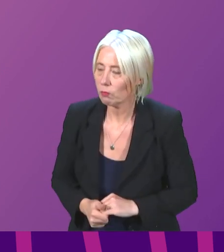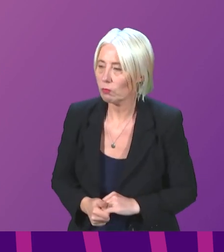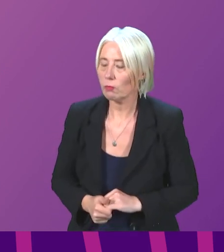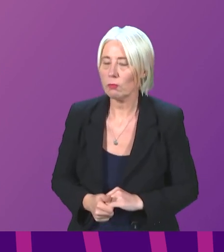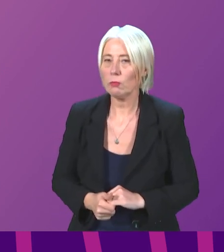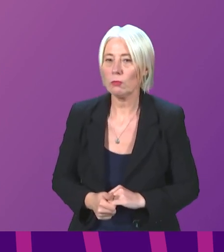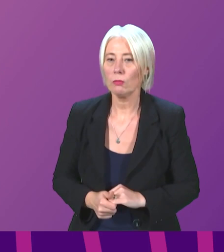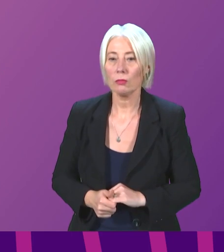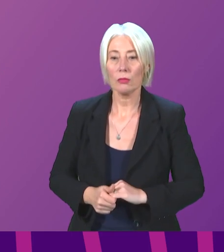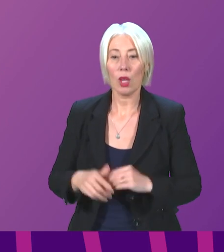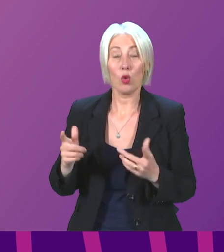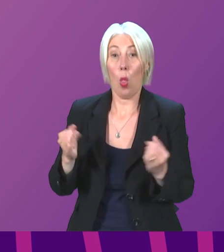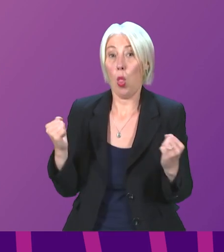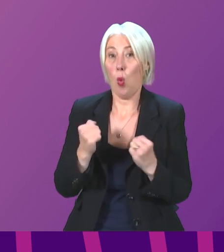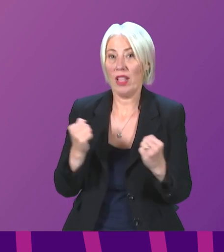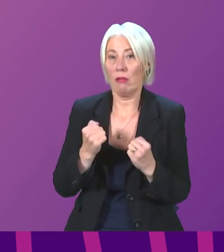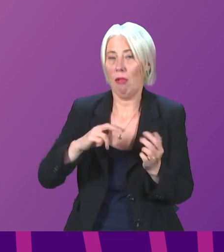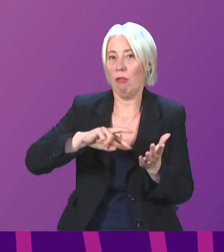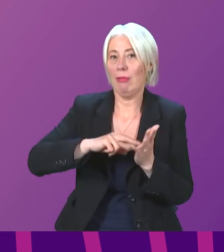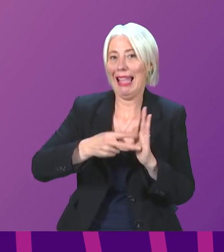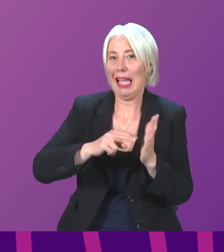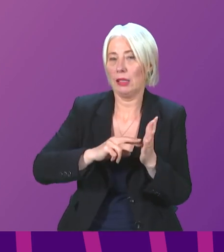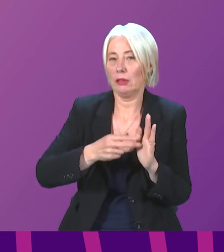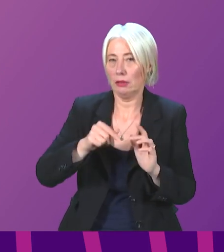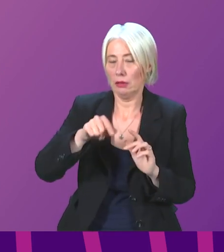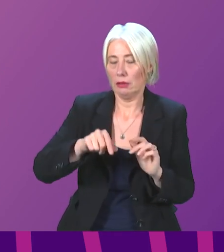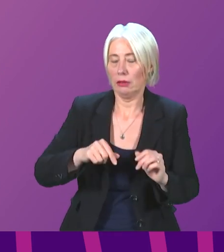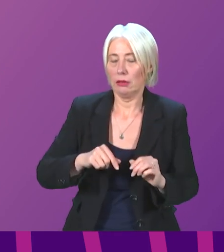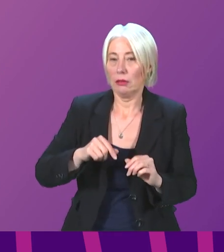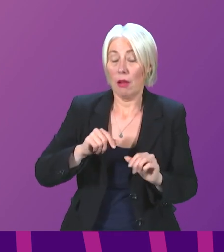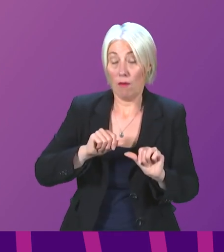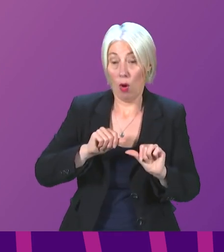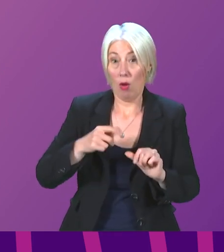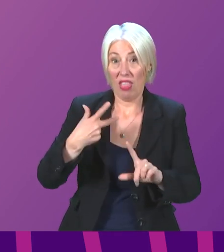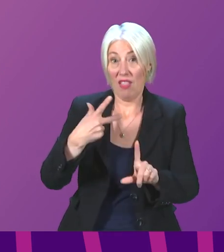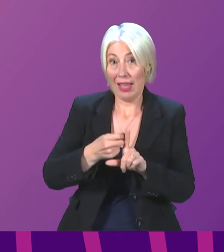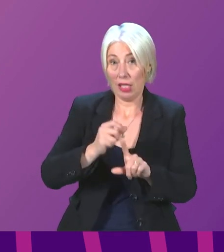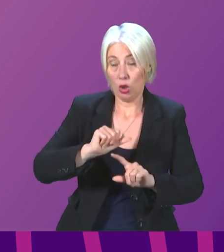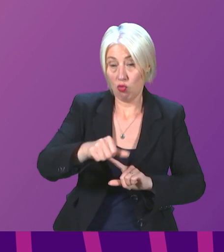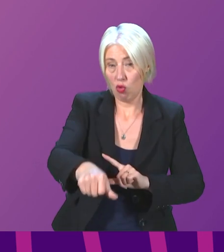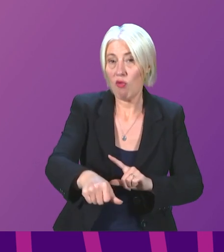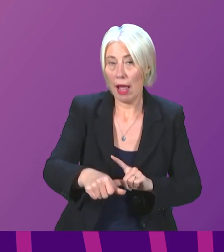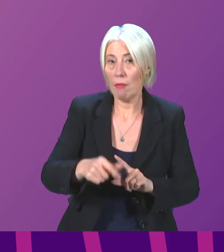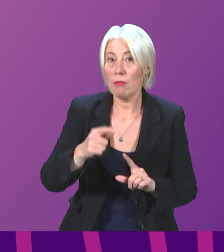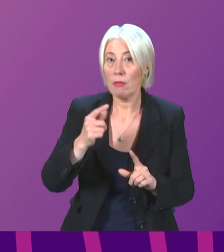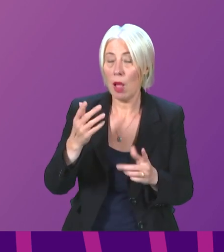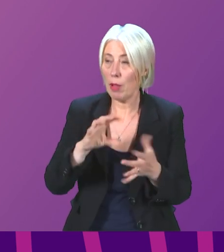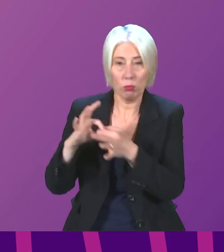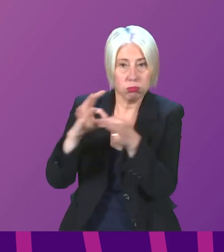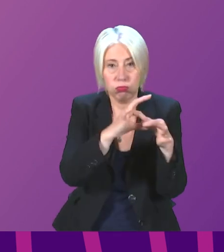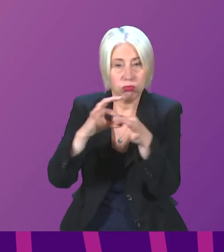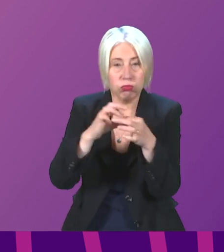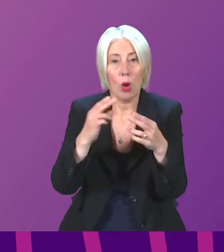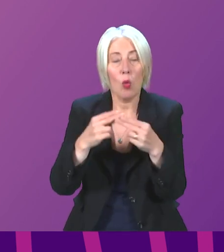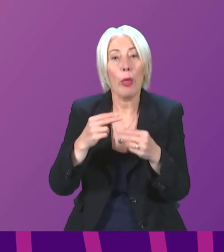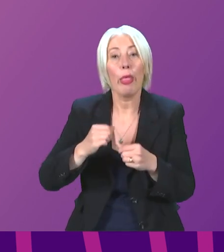planning for the winter vaccination programme has been done very much in hand in glove with the Scottish